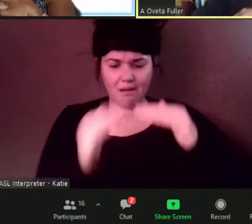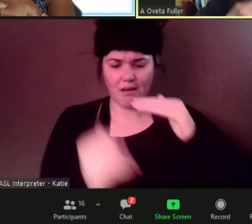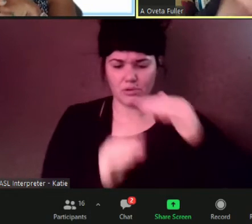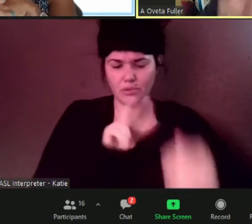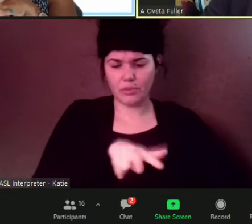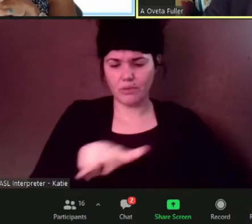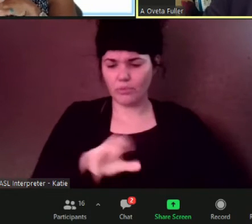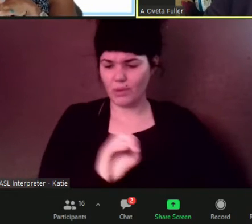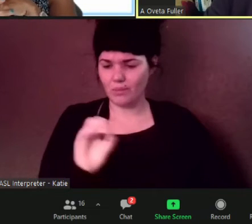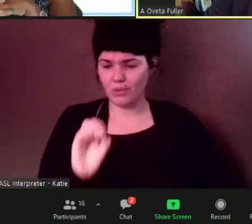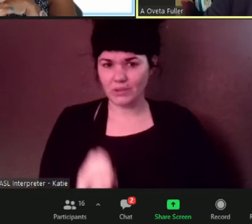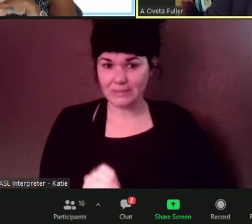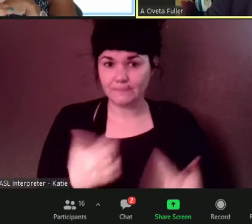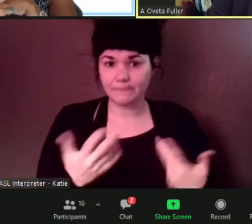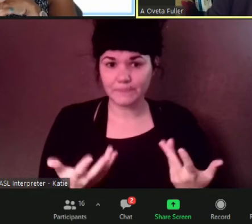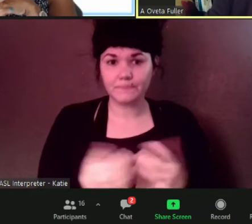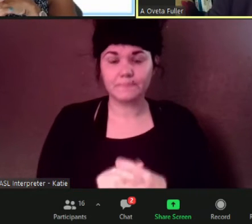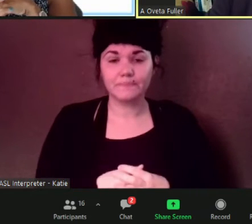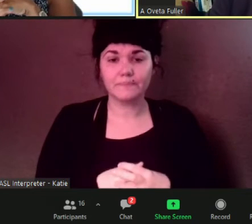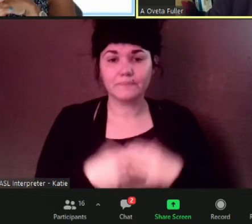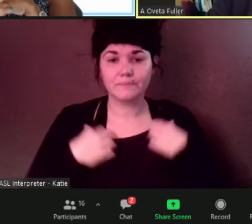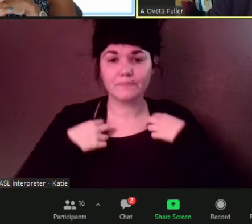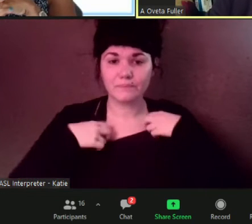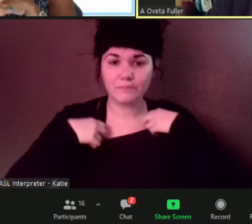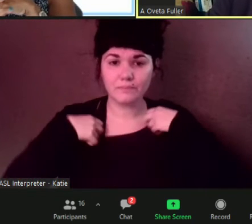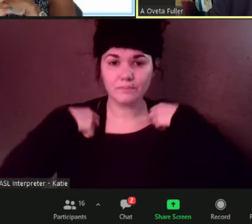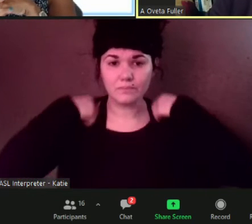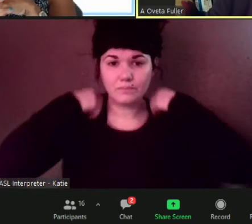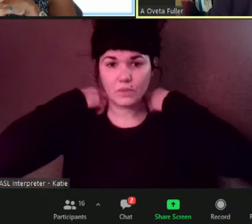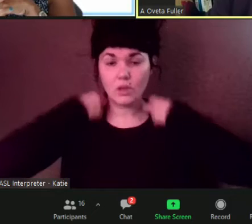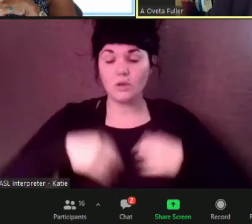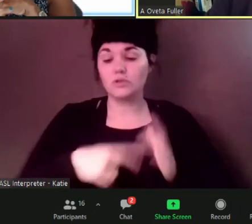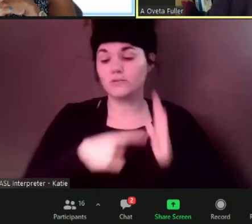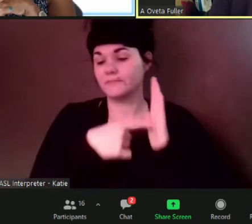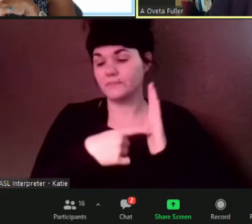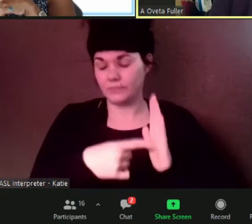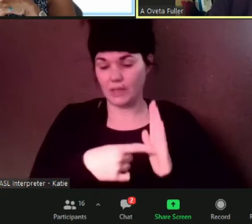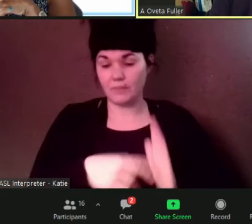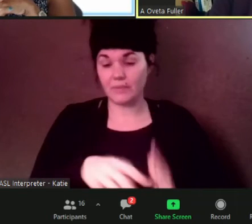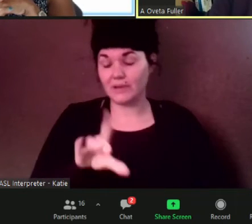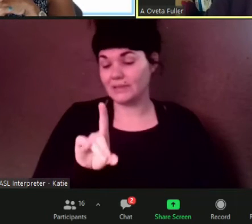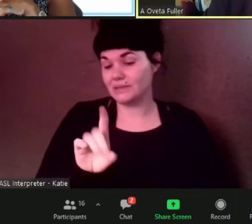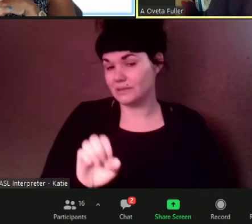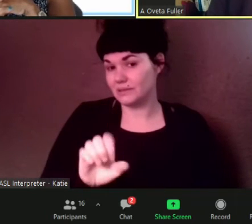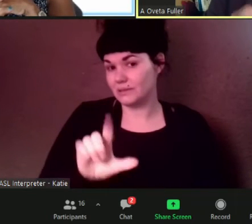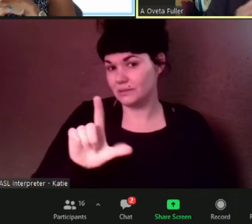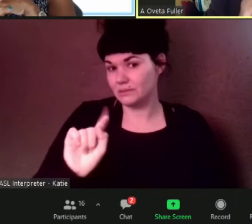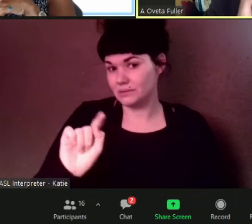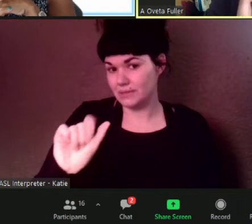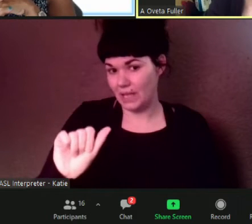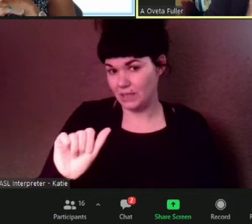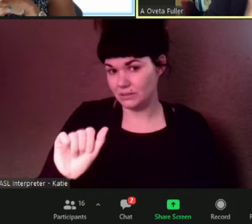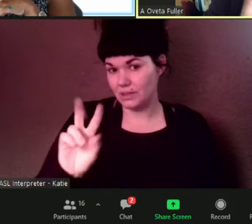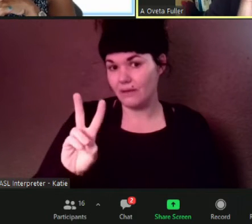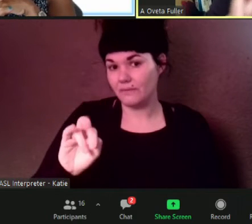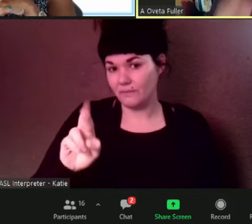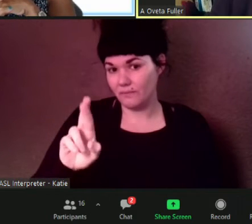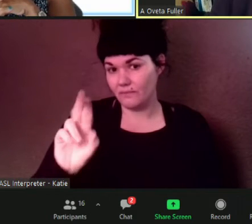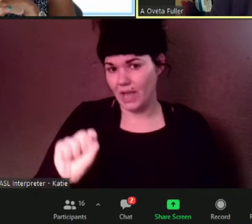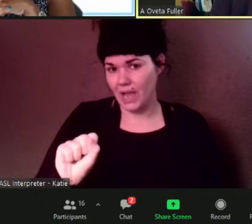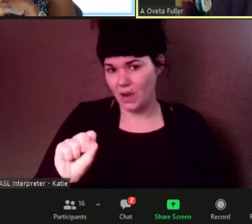when a a virus that is more infectious like the delta virus which is much much more easy to um